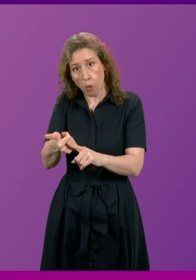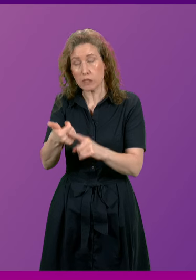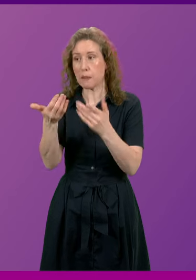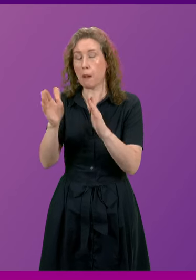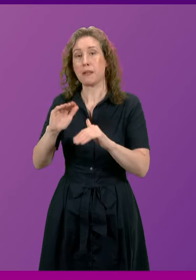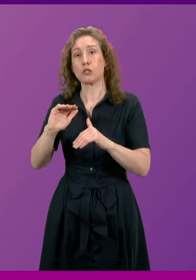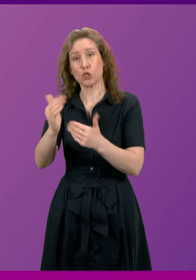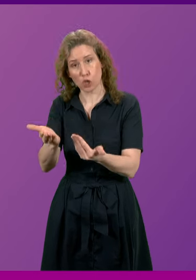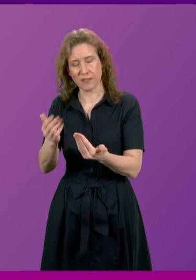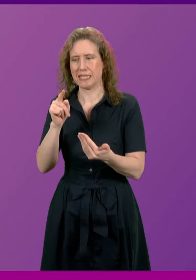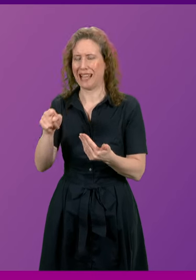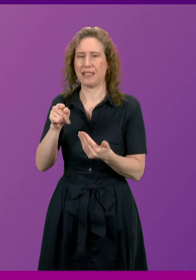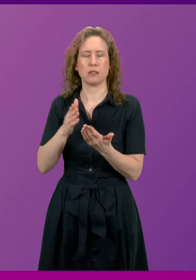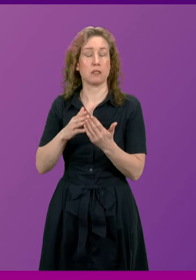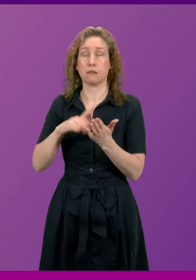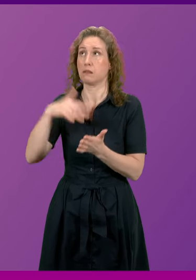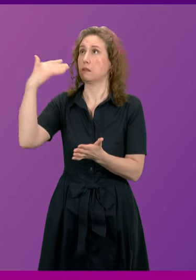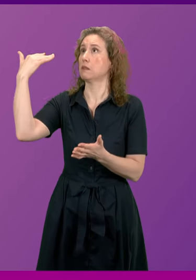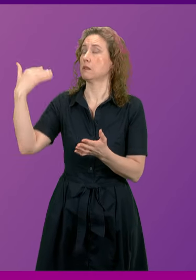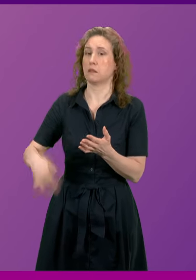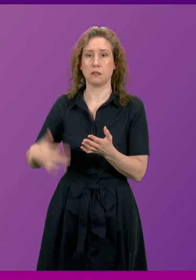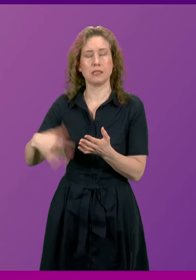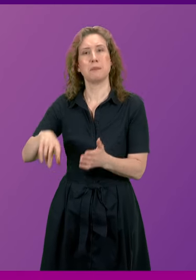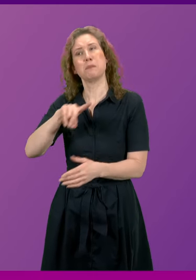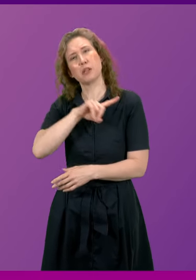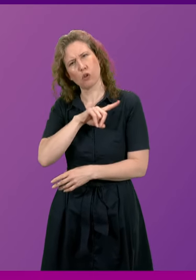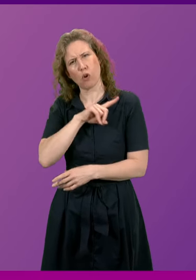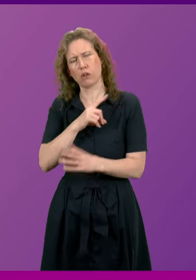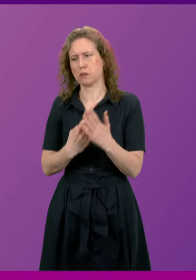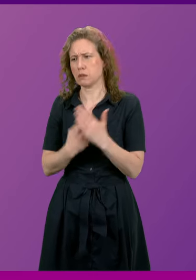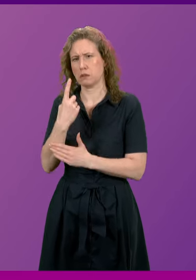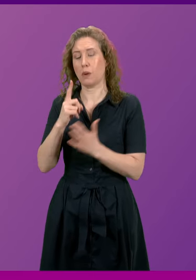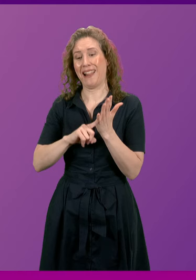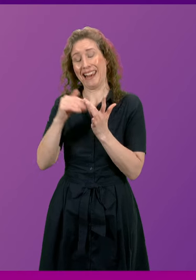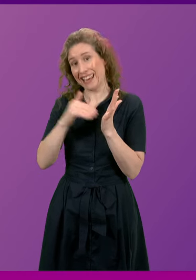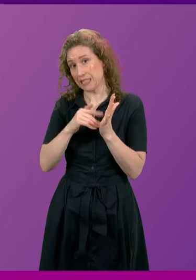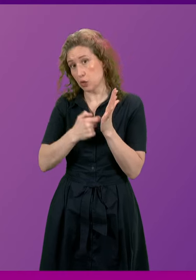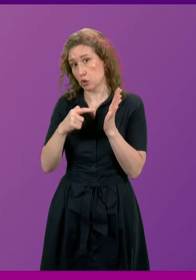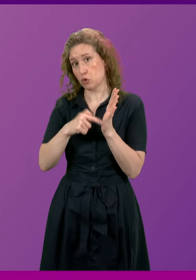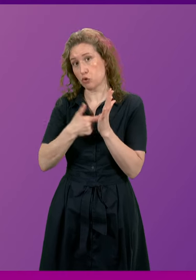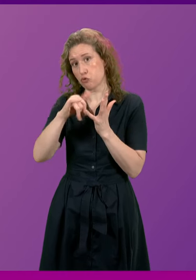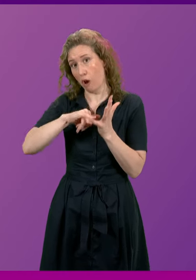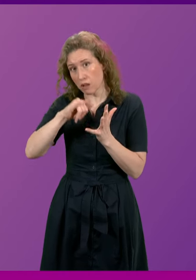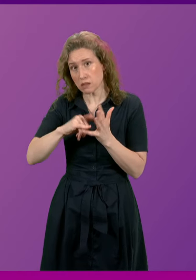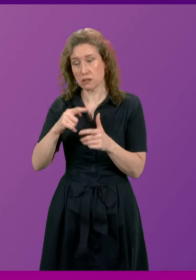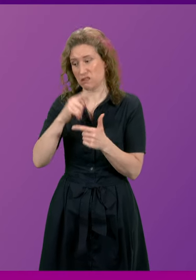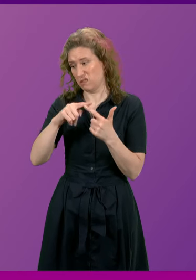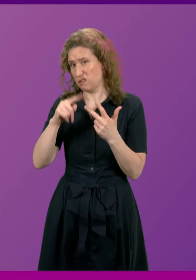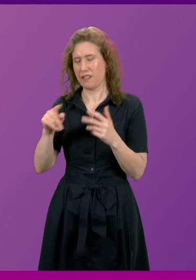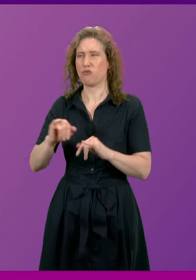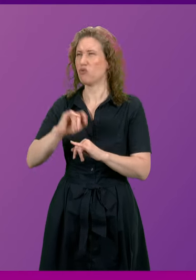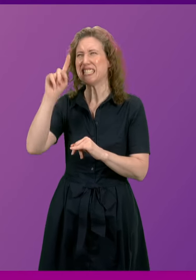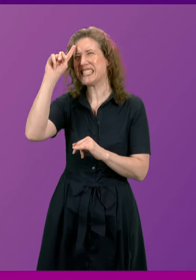public services has gone through the roof because of the mistakes made by Liz Truss and quasi-quartine in that